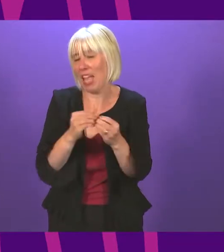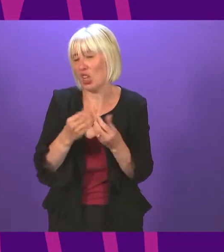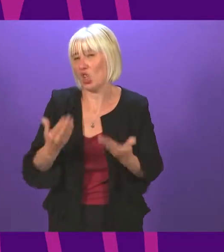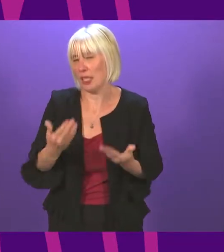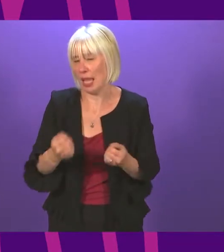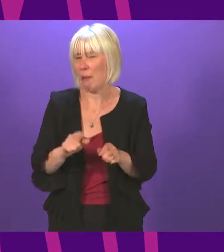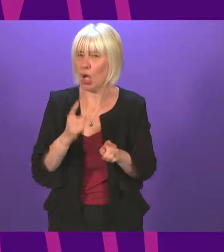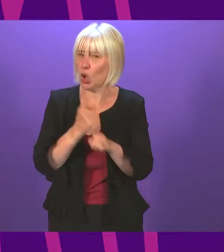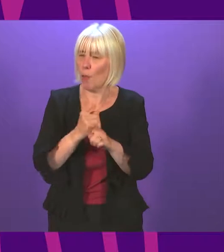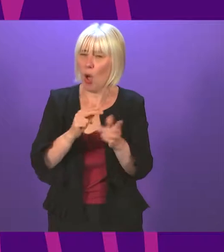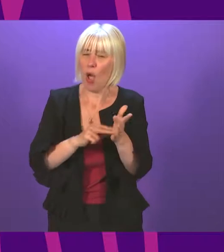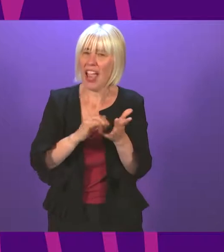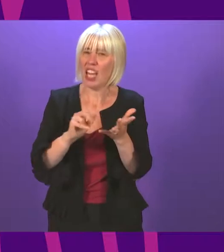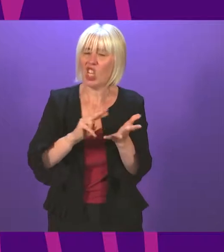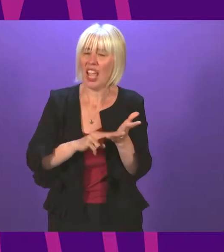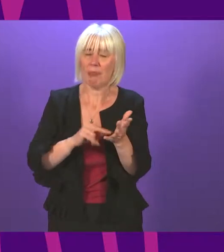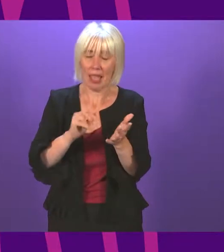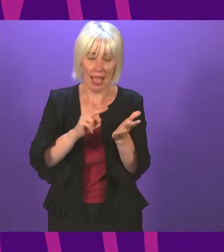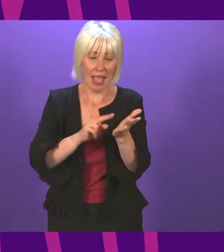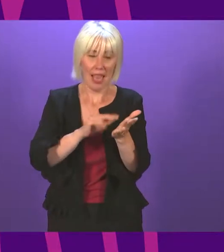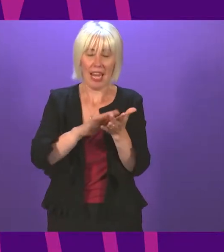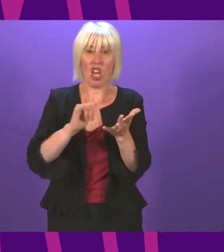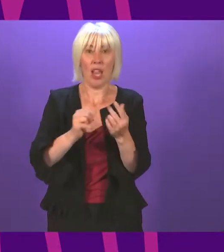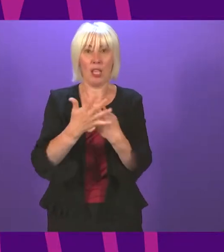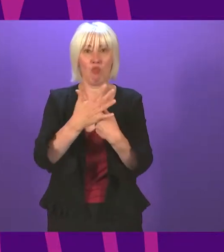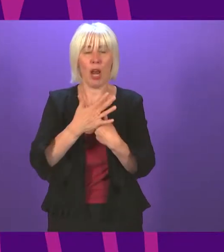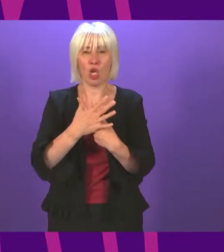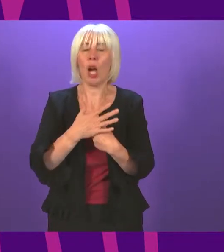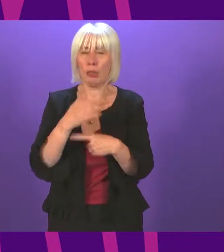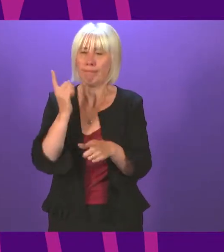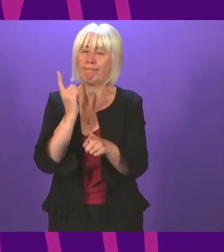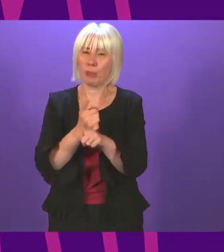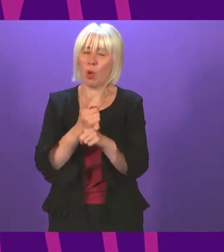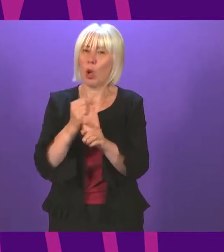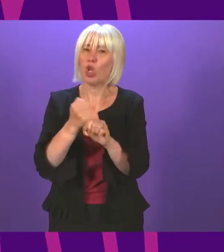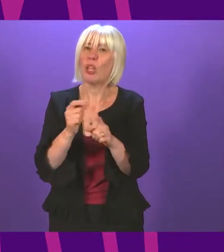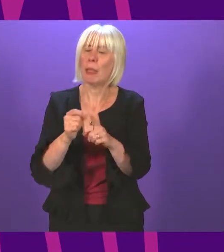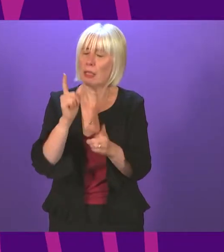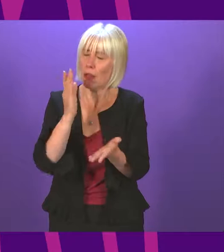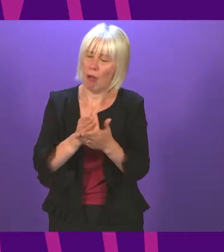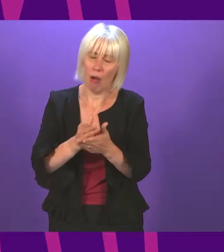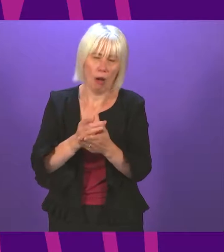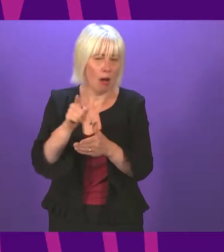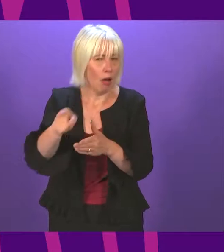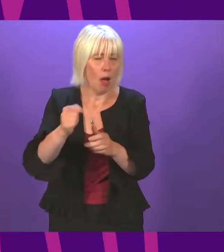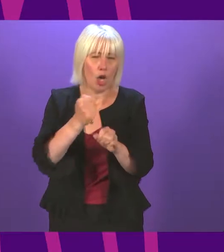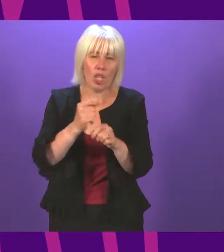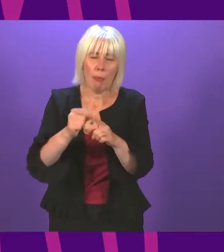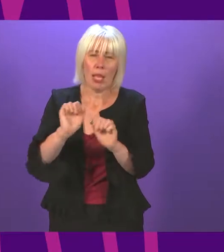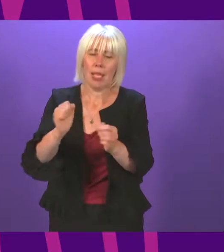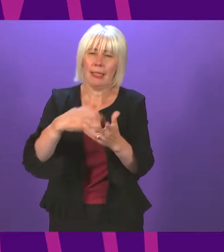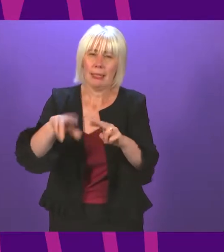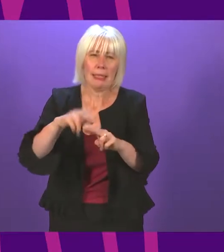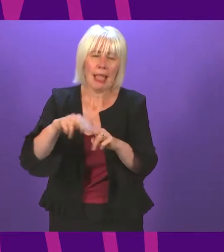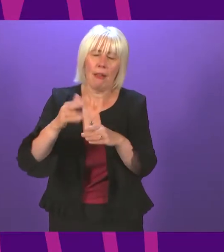by very much agreeing with Gillian Mackay's comment about GPs. They and their staff have been working tirelessly